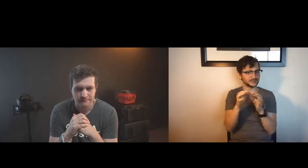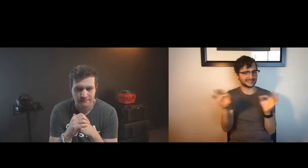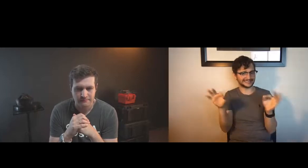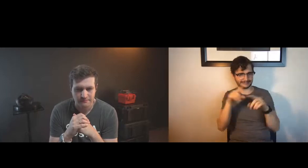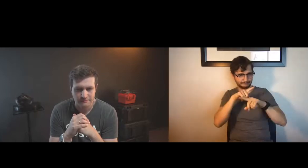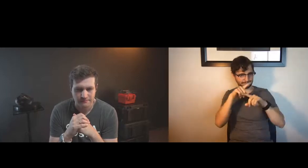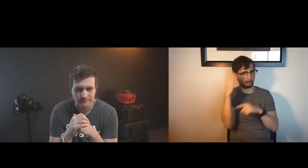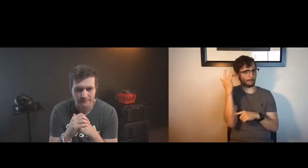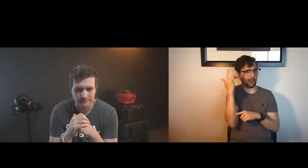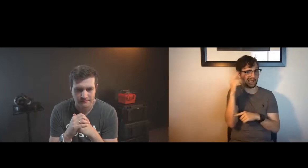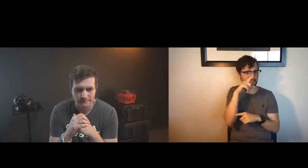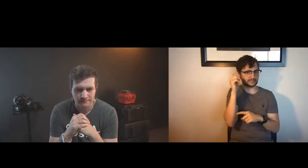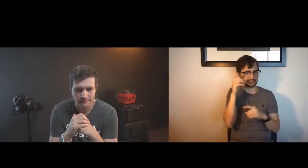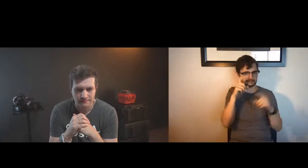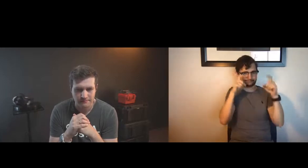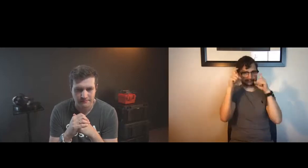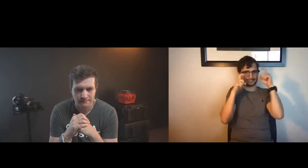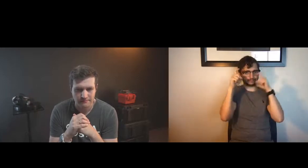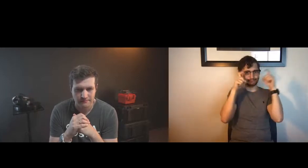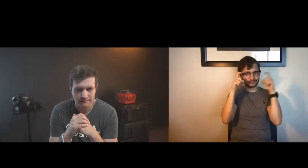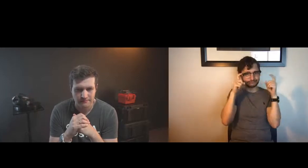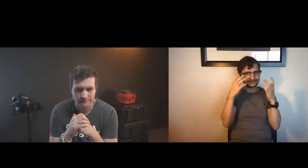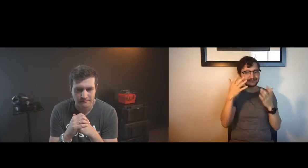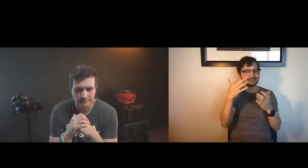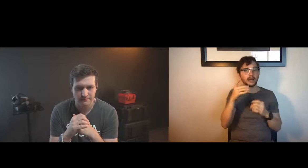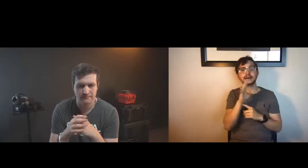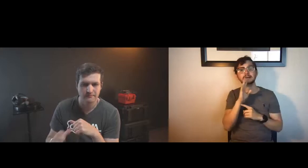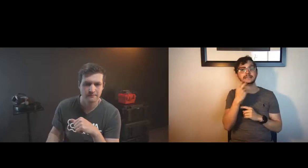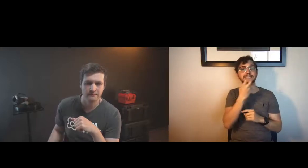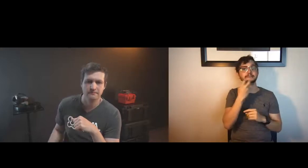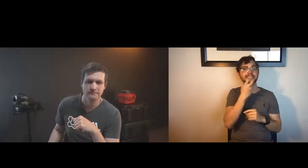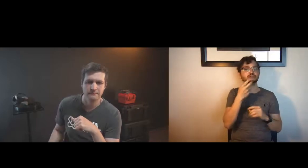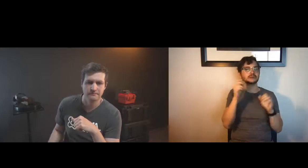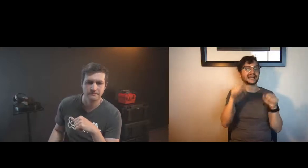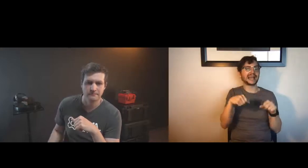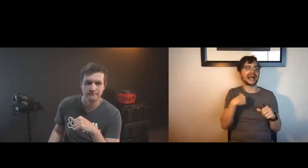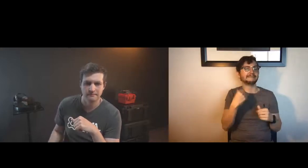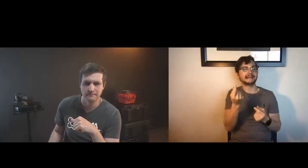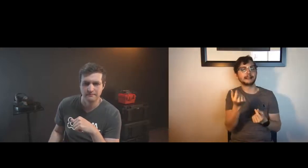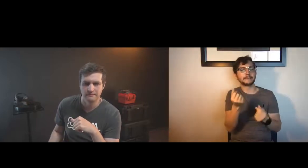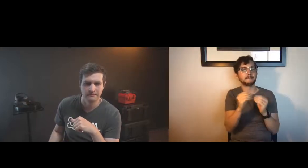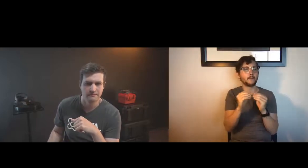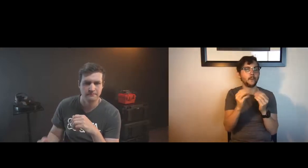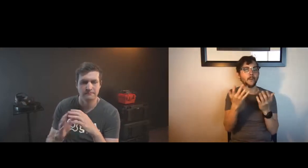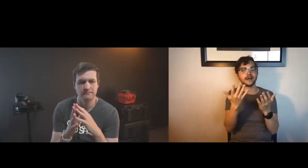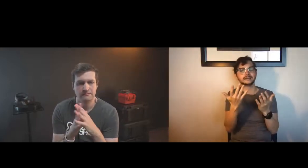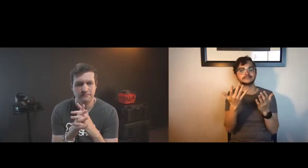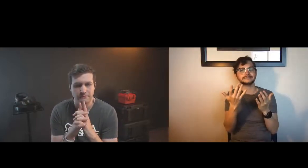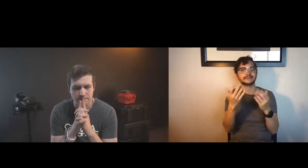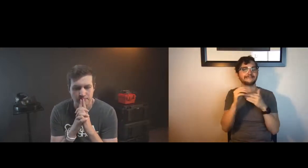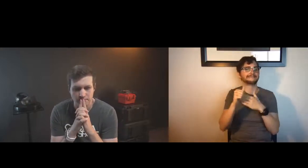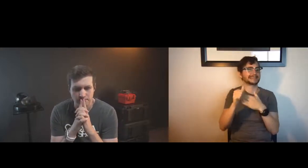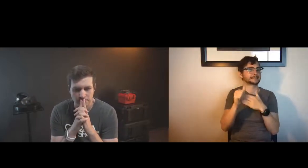know that there are still challenges in going from sign to text partly because facial expressions are so key to the language